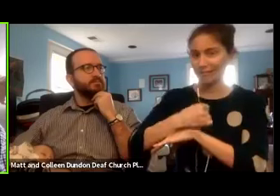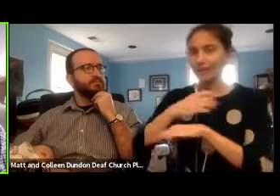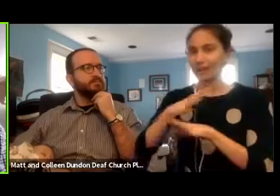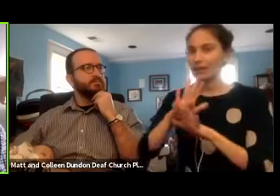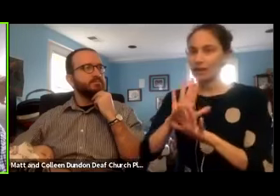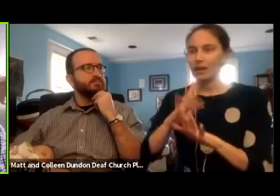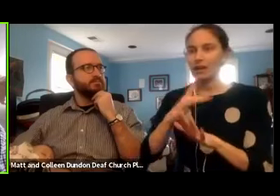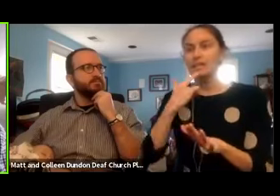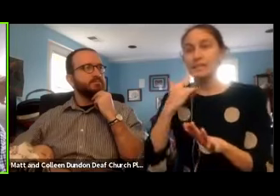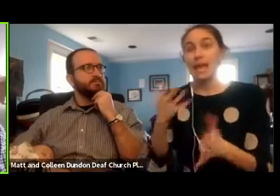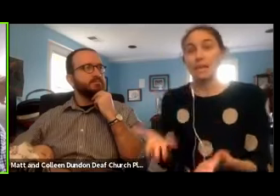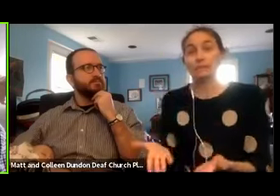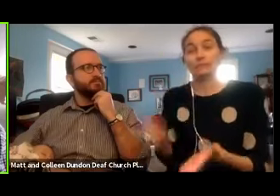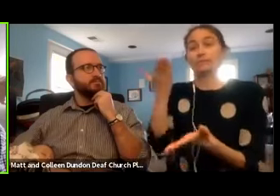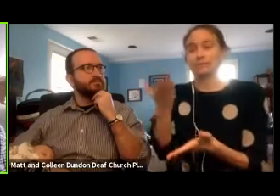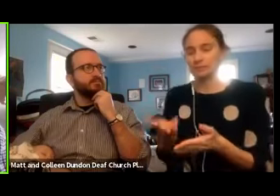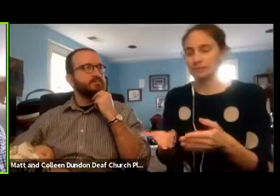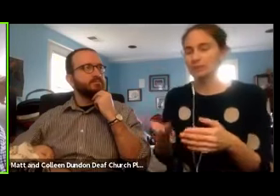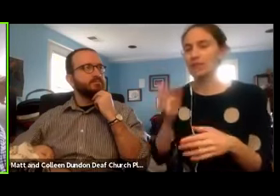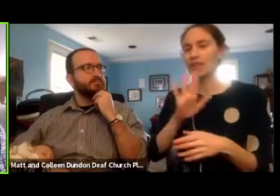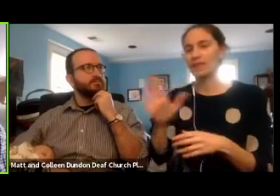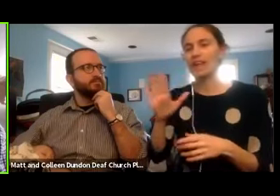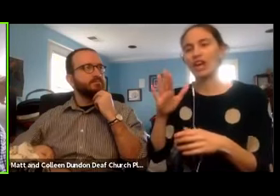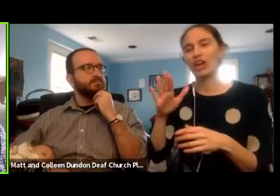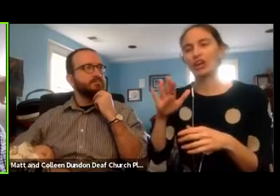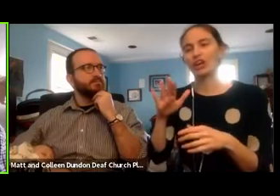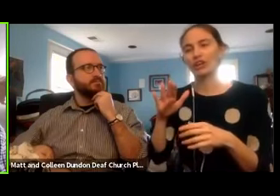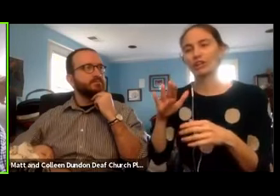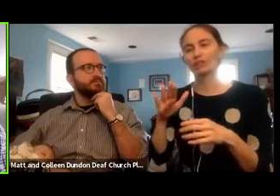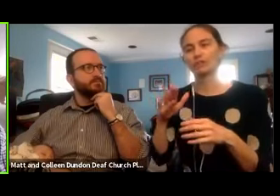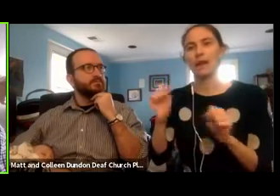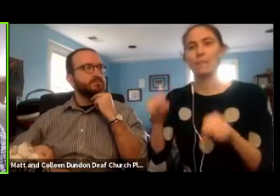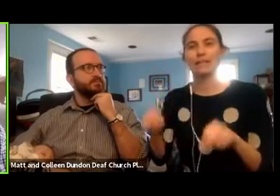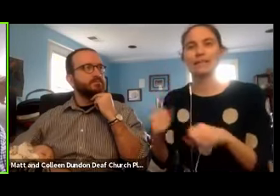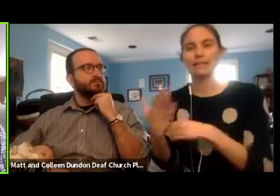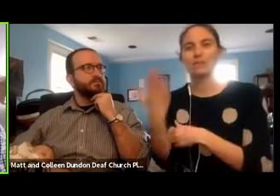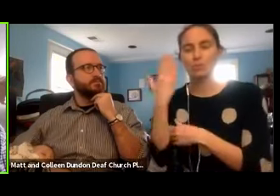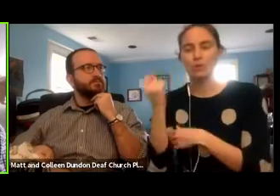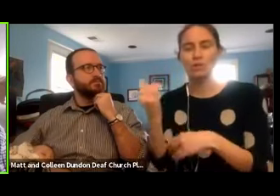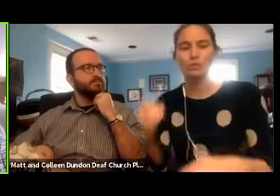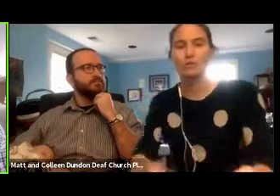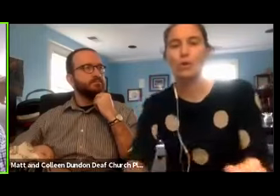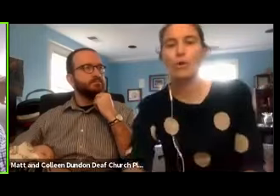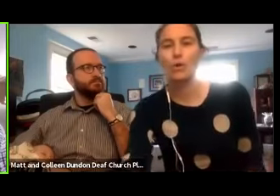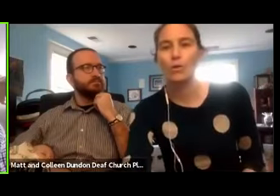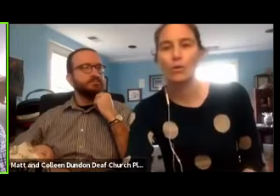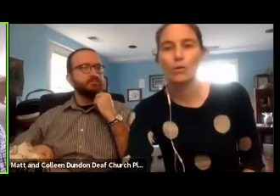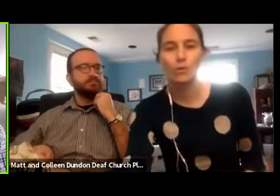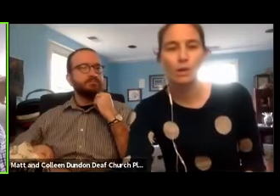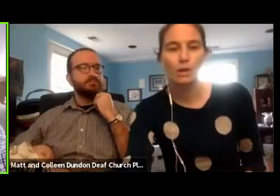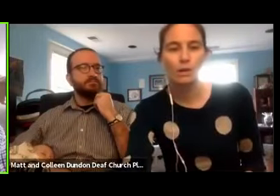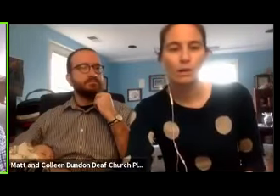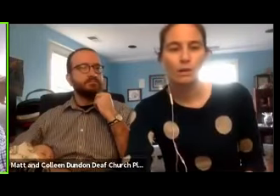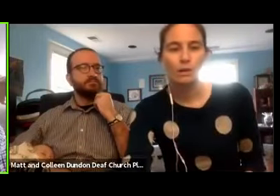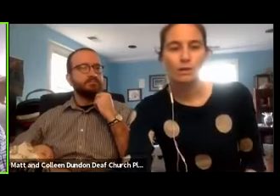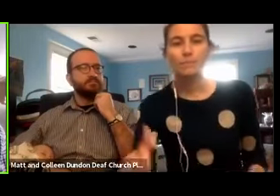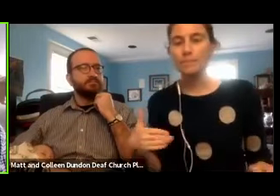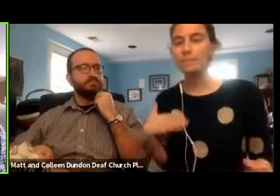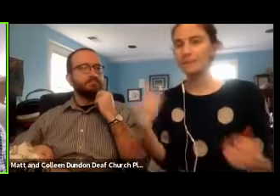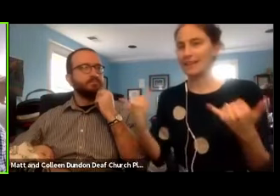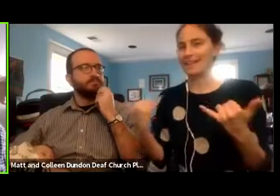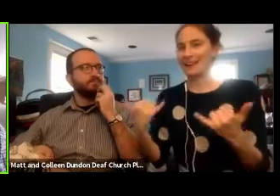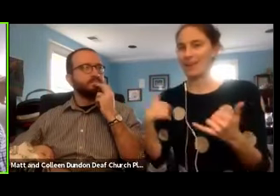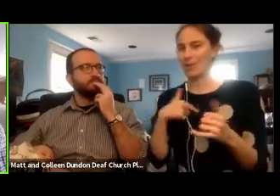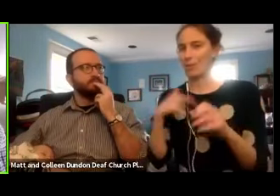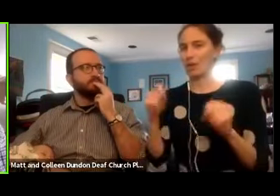said they were upping their game this morning, and so I am glad now that we were able to get on because